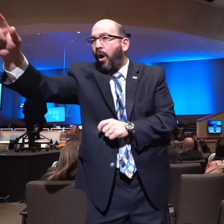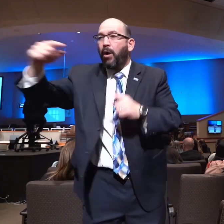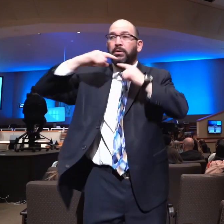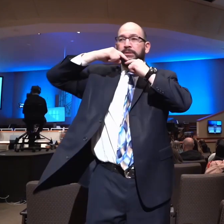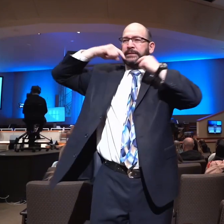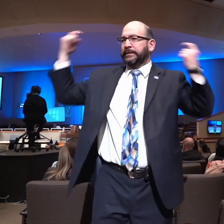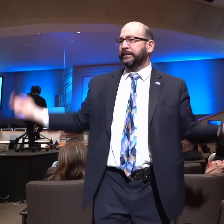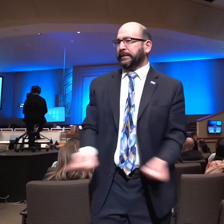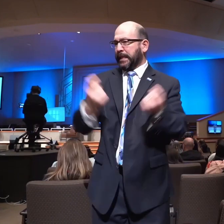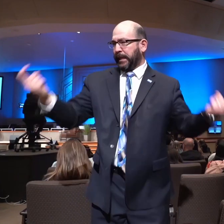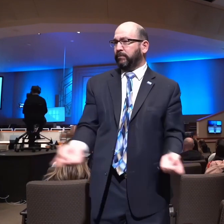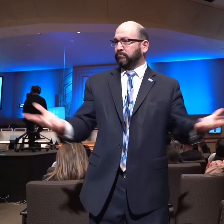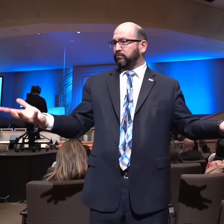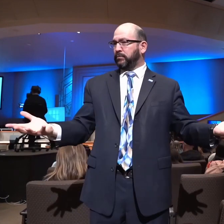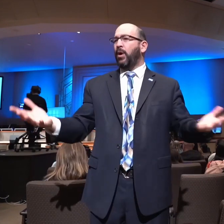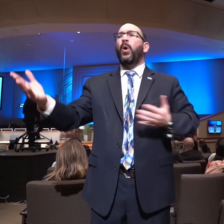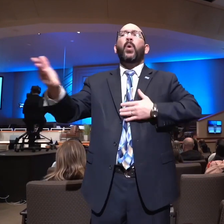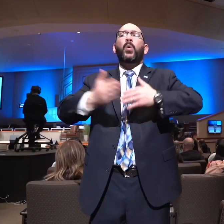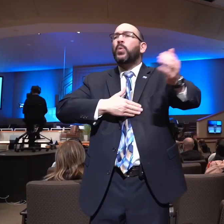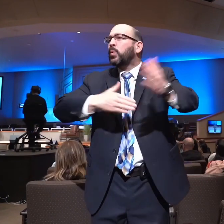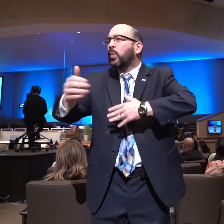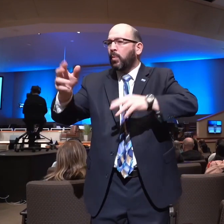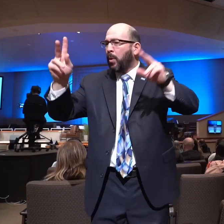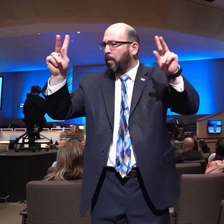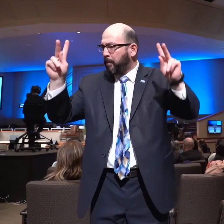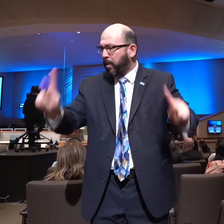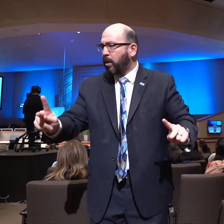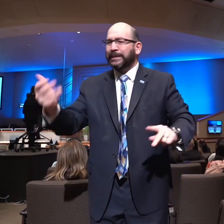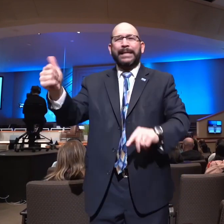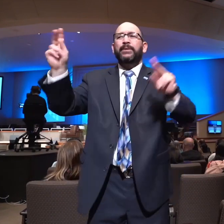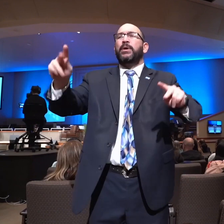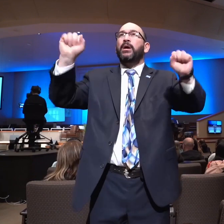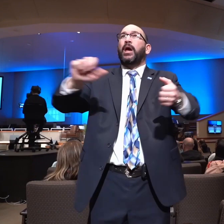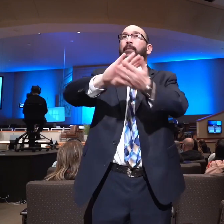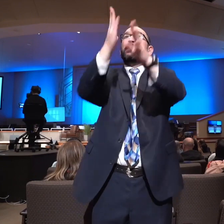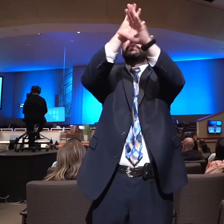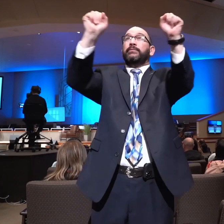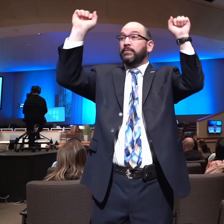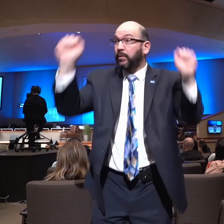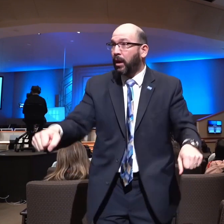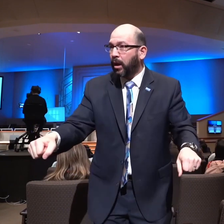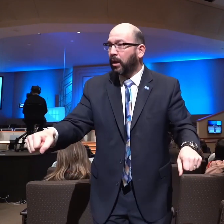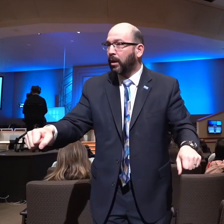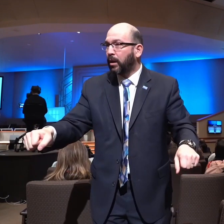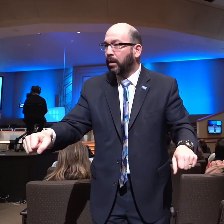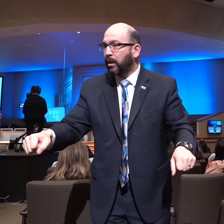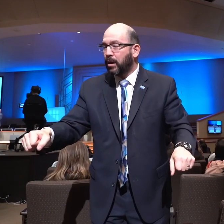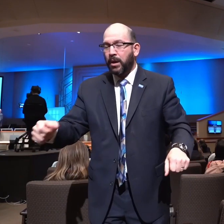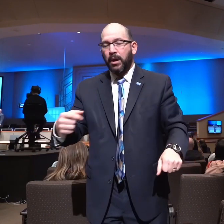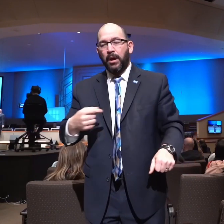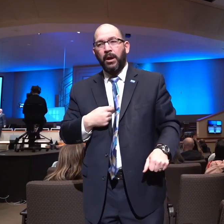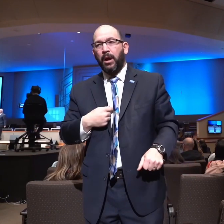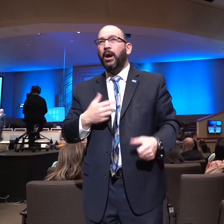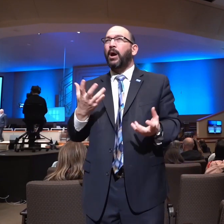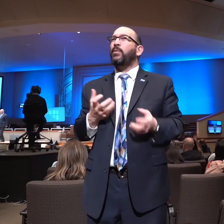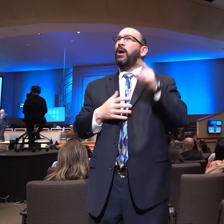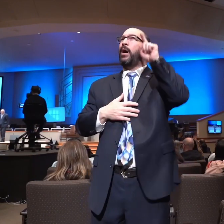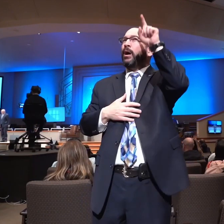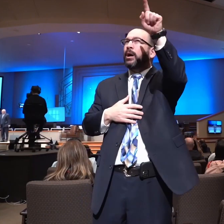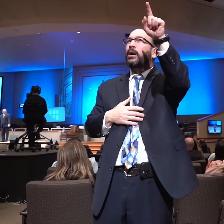world. I believe that whosoever will may come and be saved. And I refuse to believe that God is so hateful in heaven that He